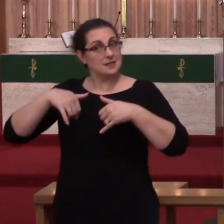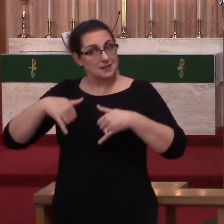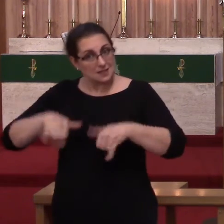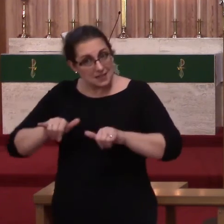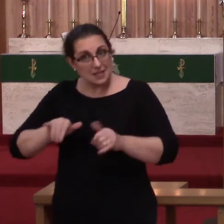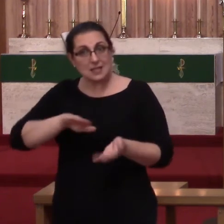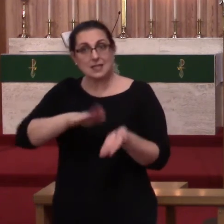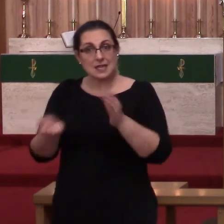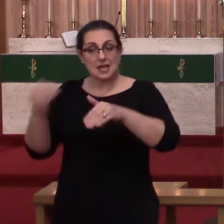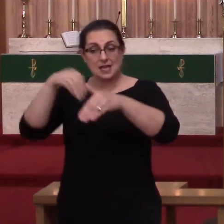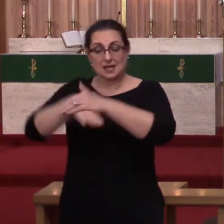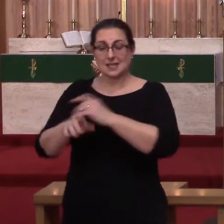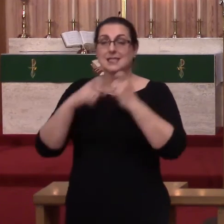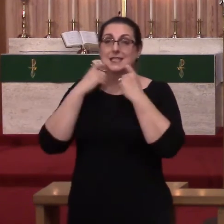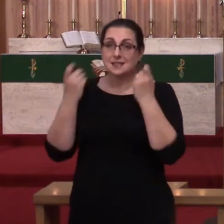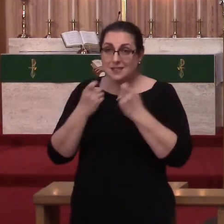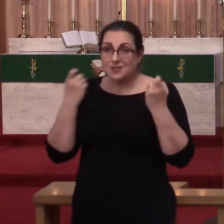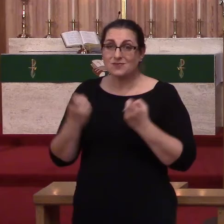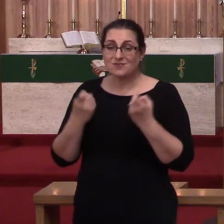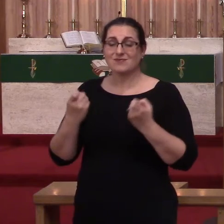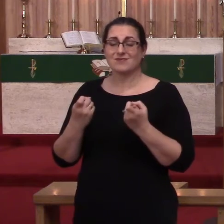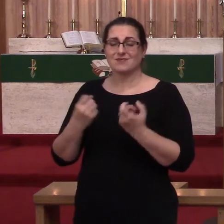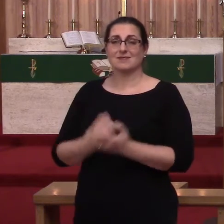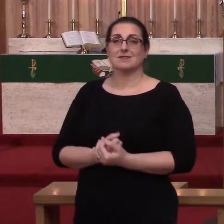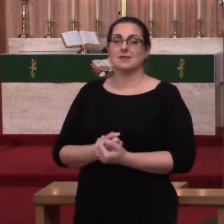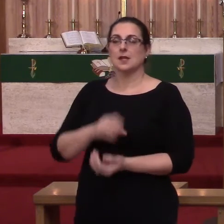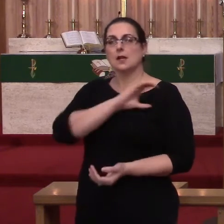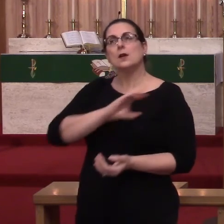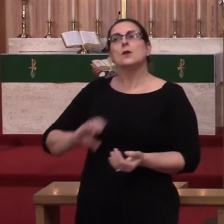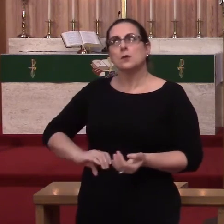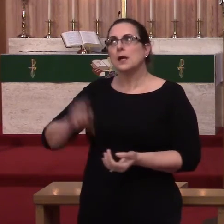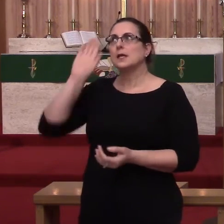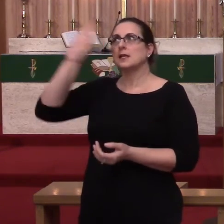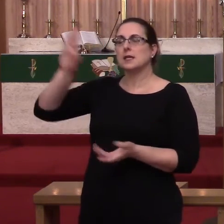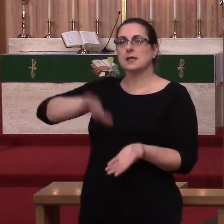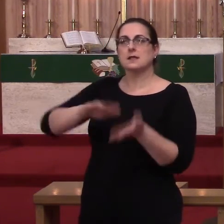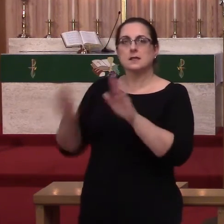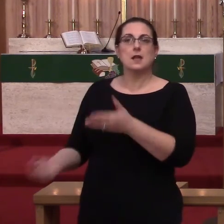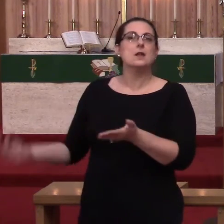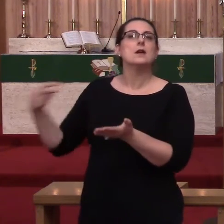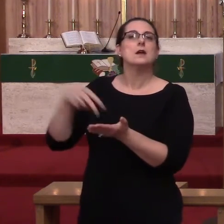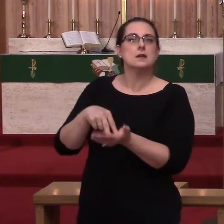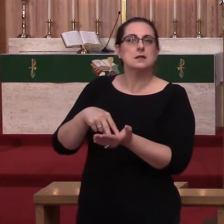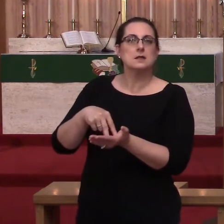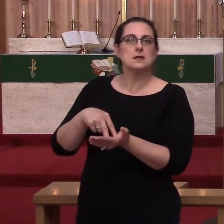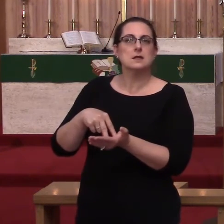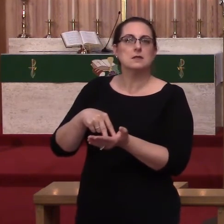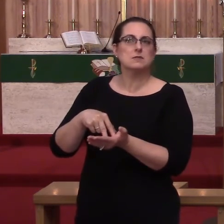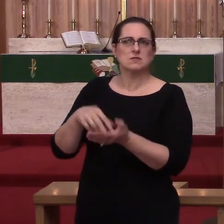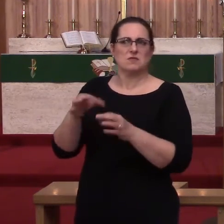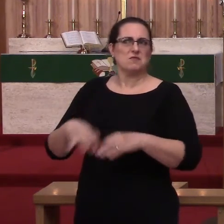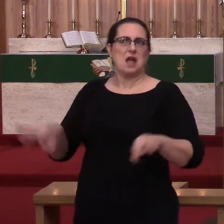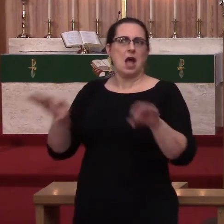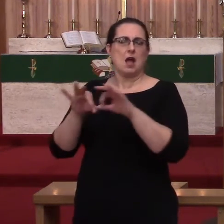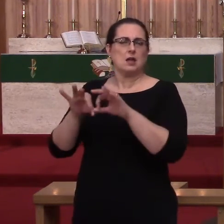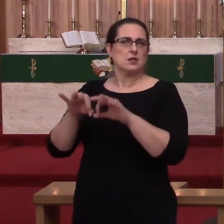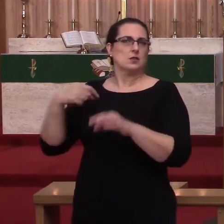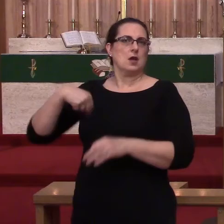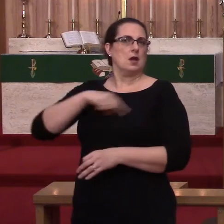in our sins. Christ's death and resurrection wouldn't have any value to us because we would